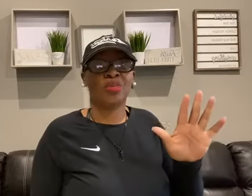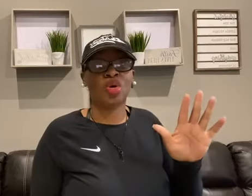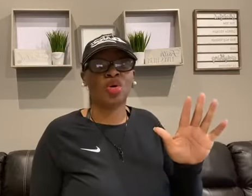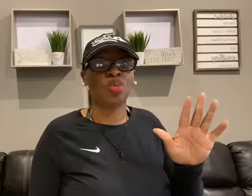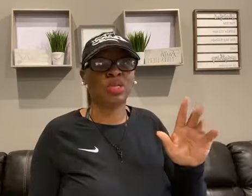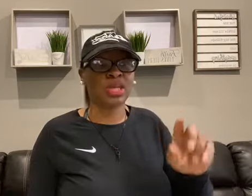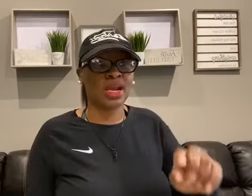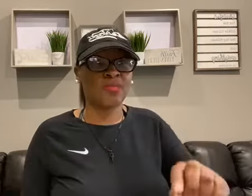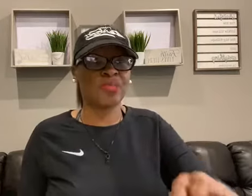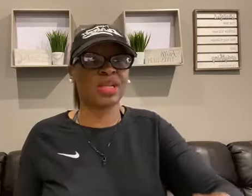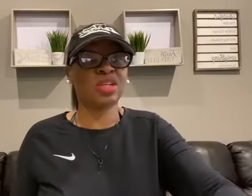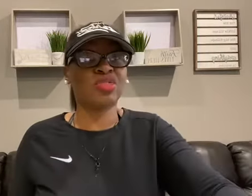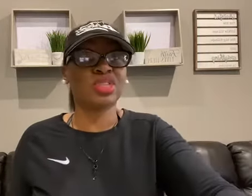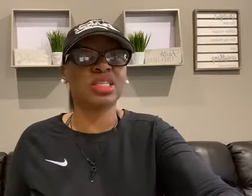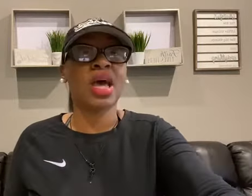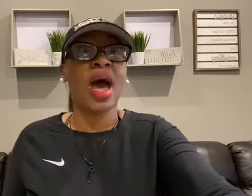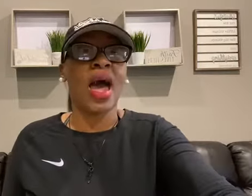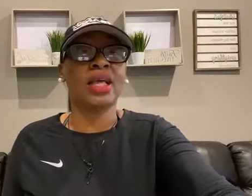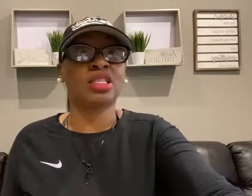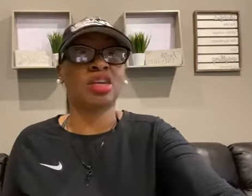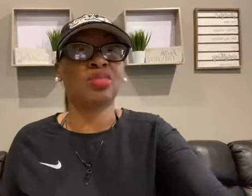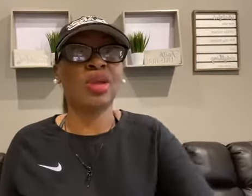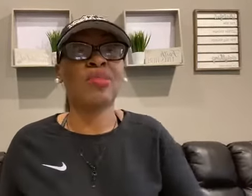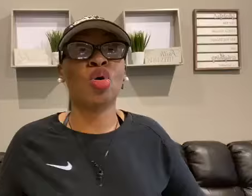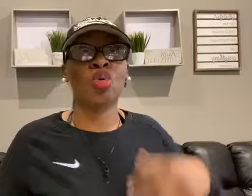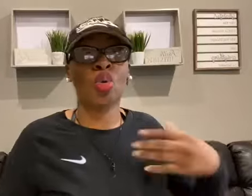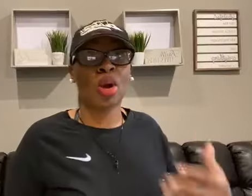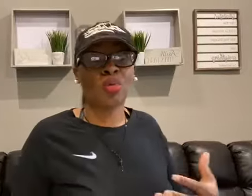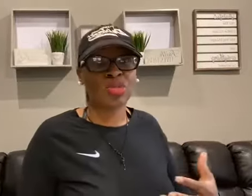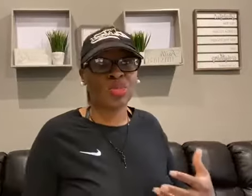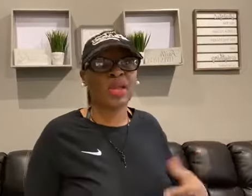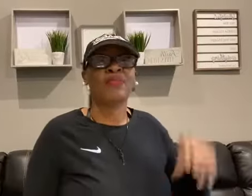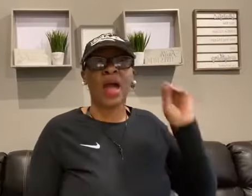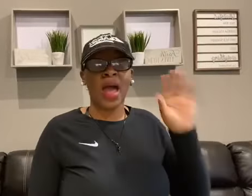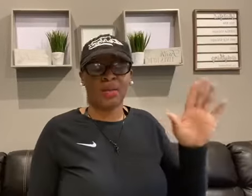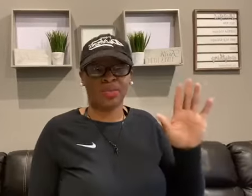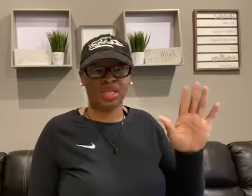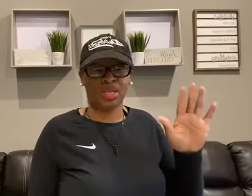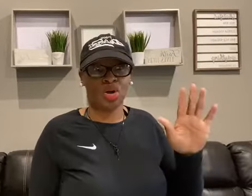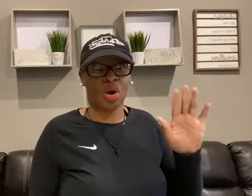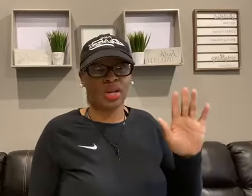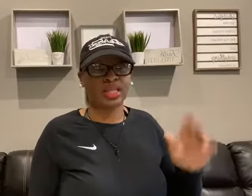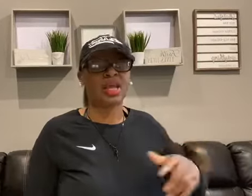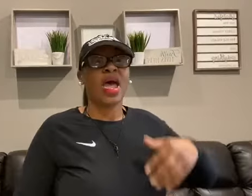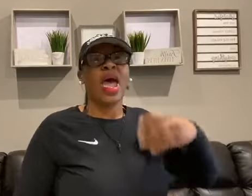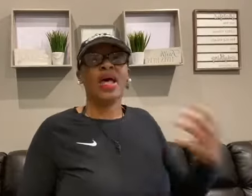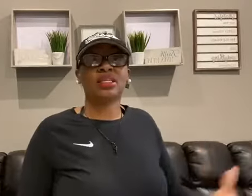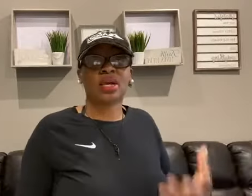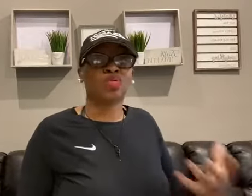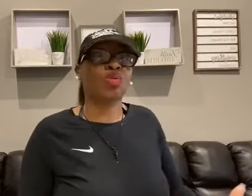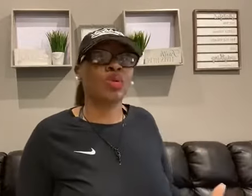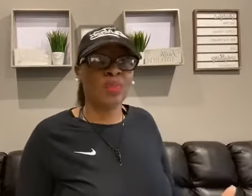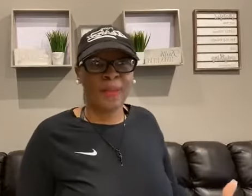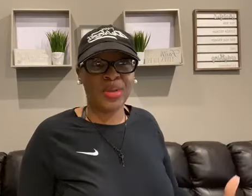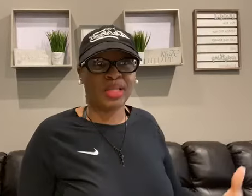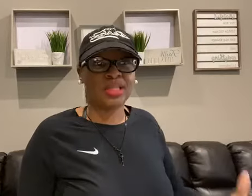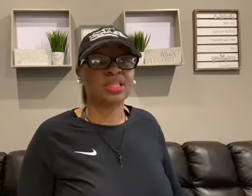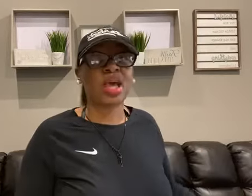people who will sign up for my services. I had certain people who will work with me. I had a particular audience. As I grew in my business,